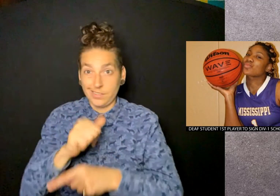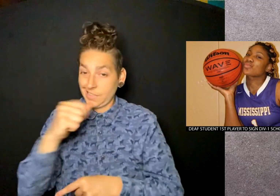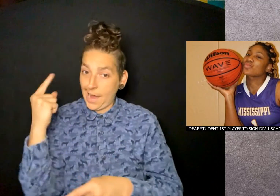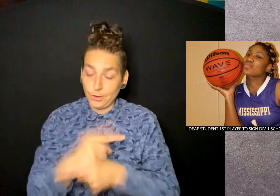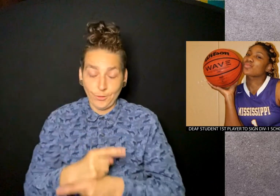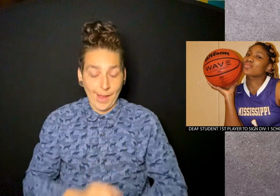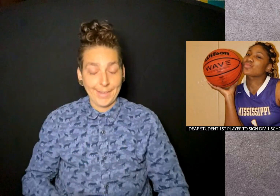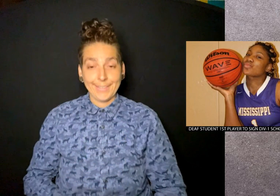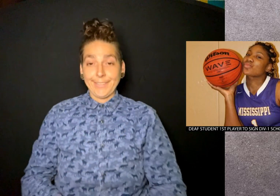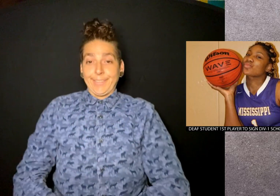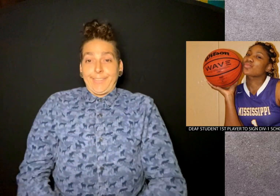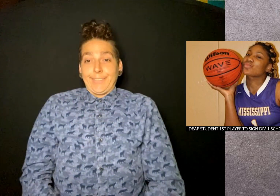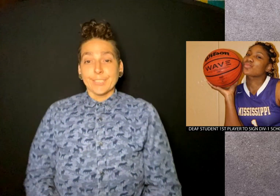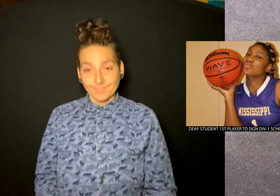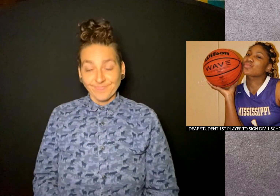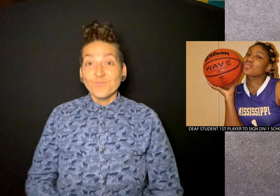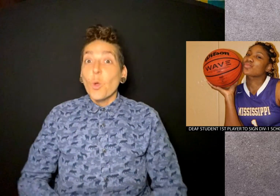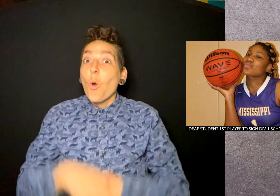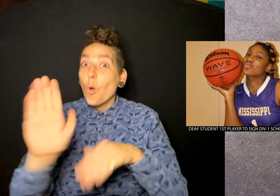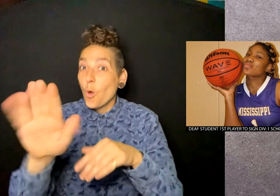that's right that's unacceptable